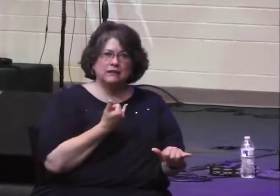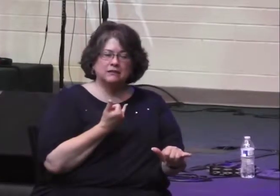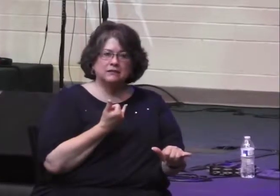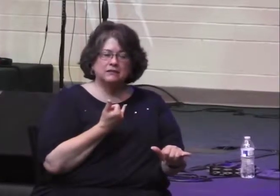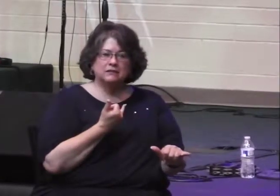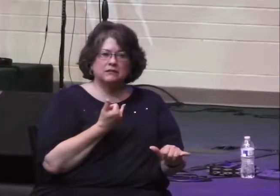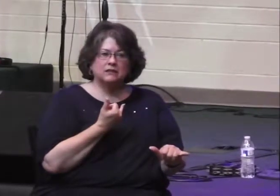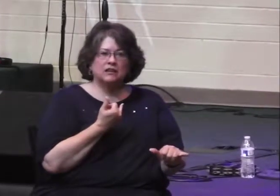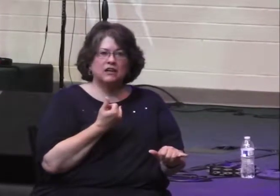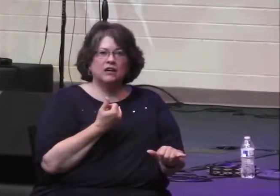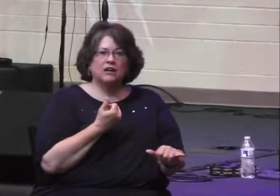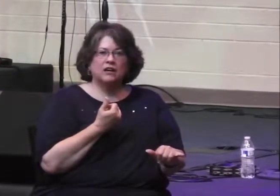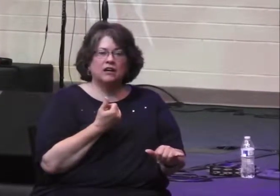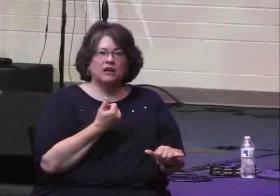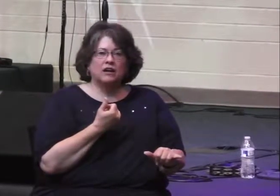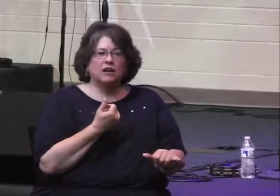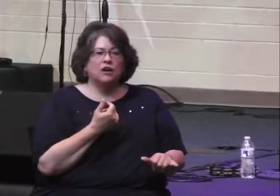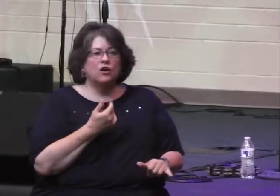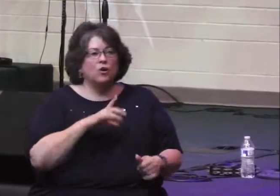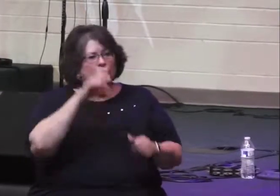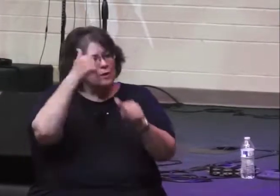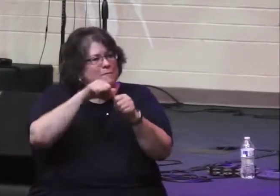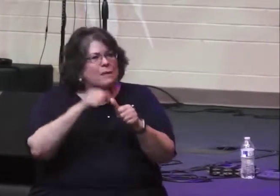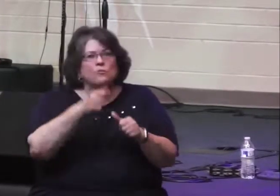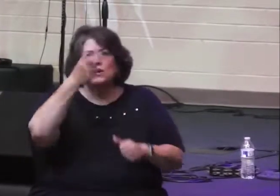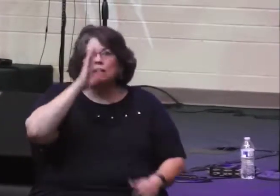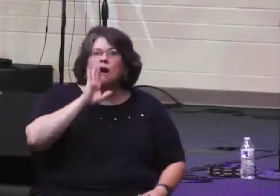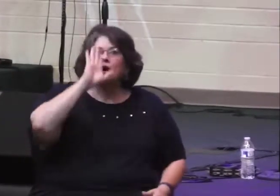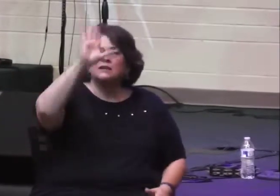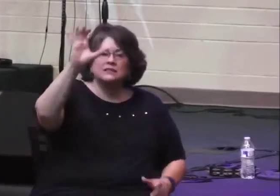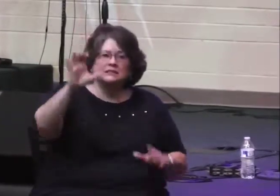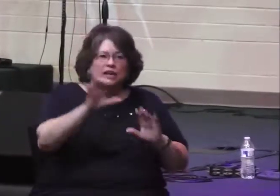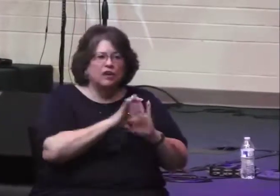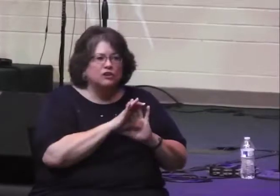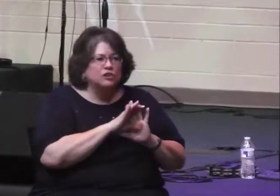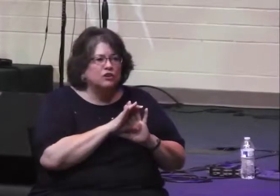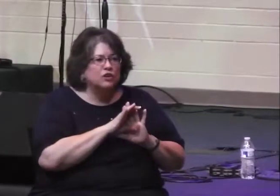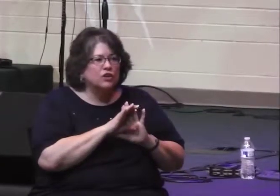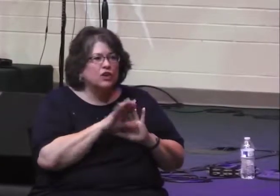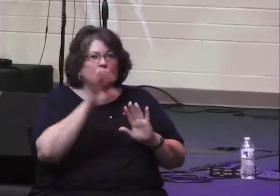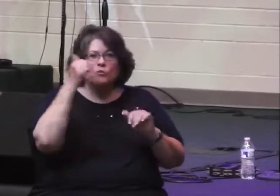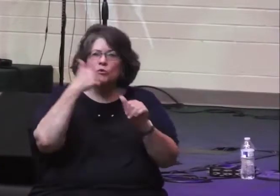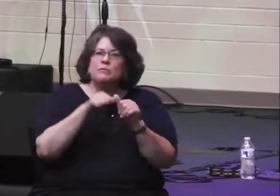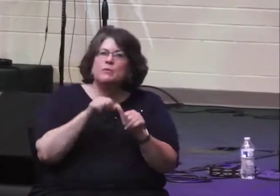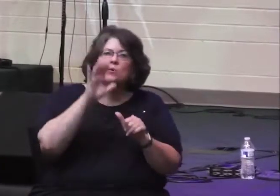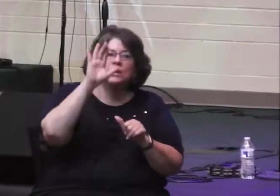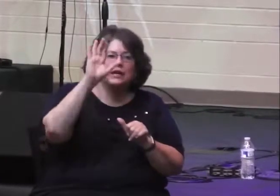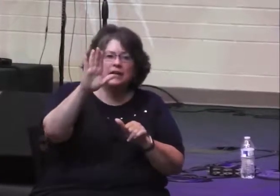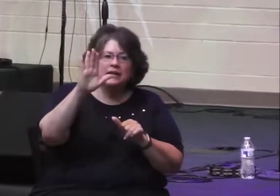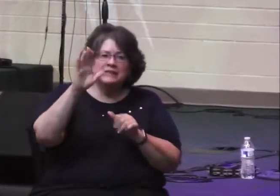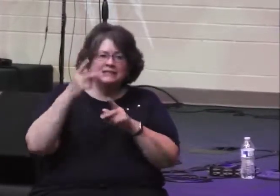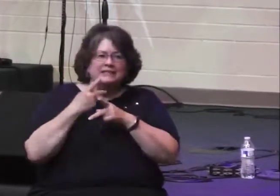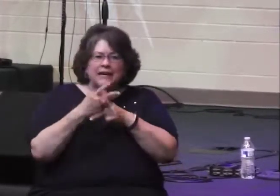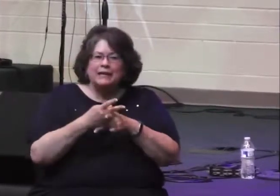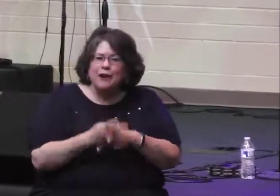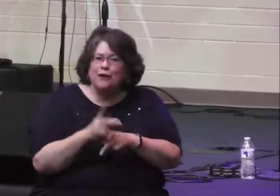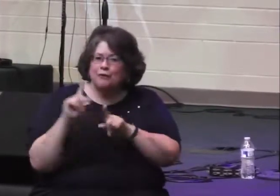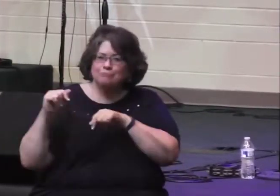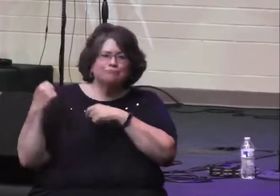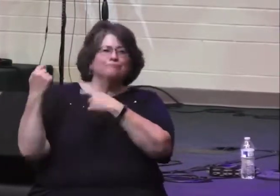when I find myself in difficult circumstances, calling to mind God's character, remembering